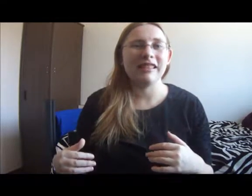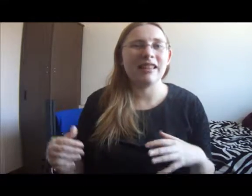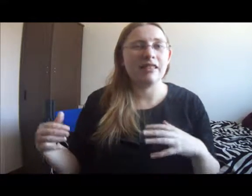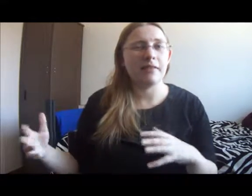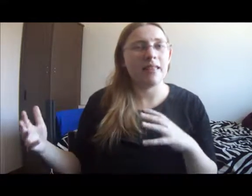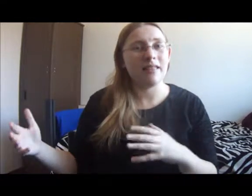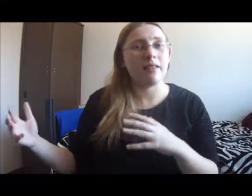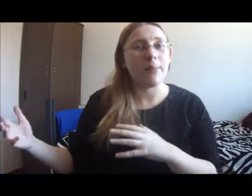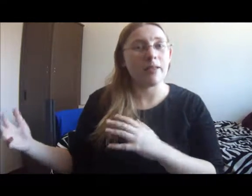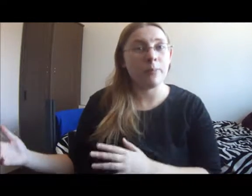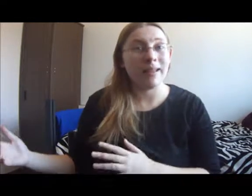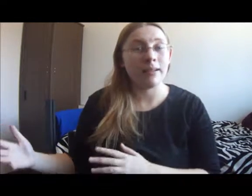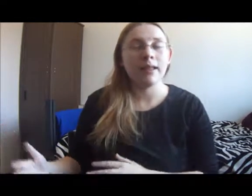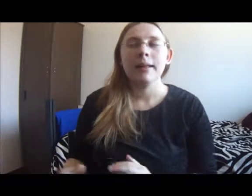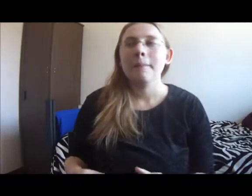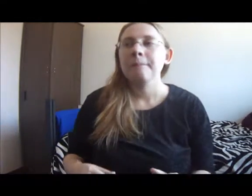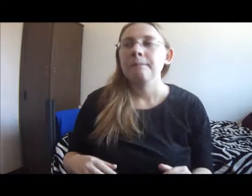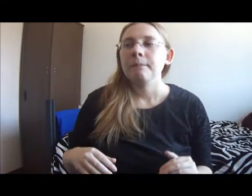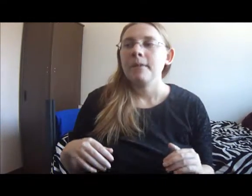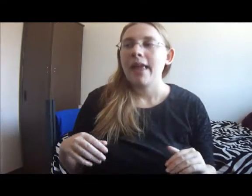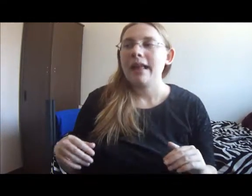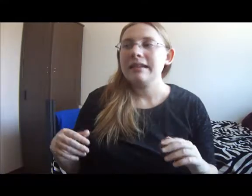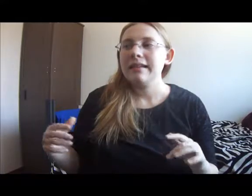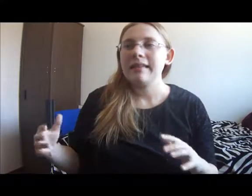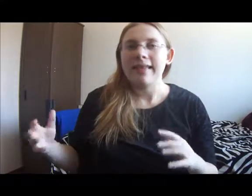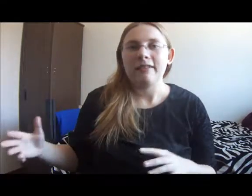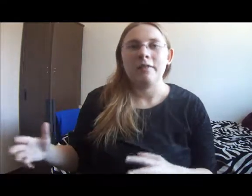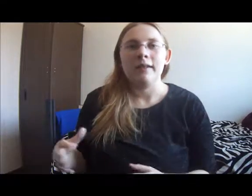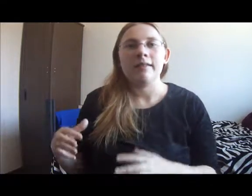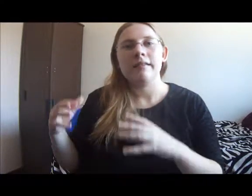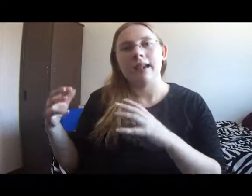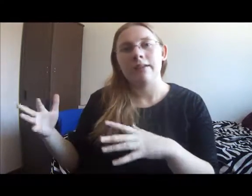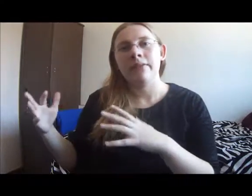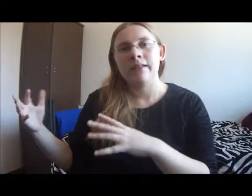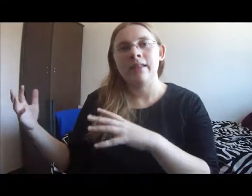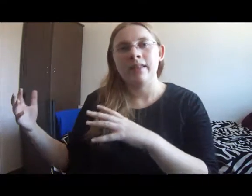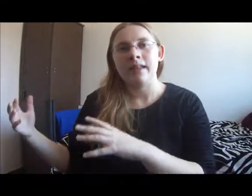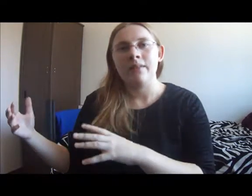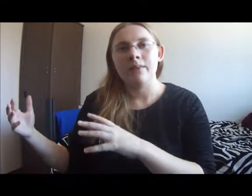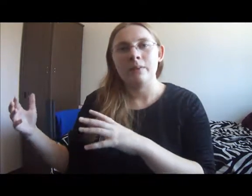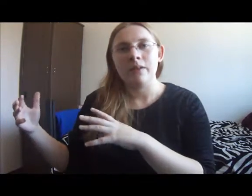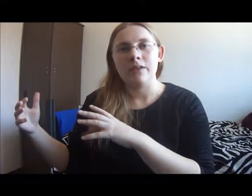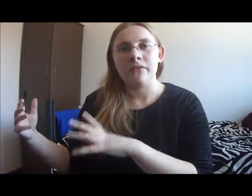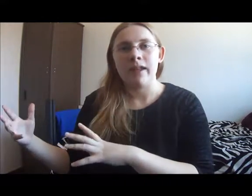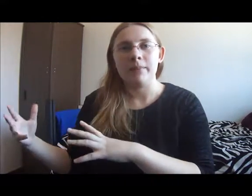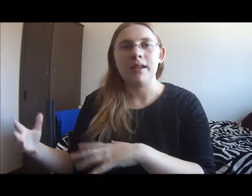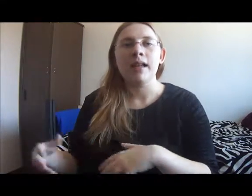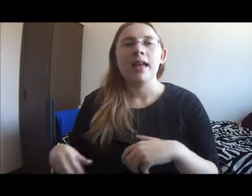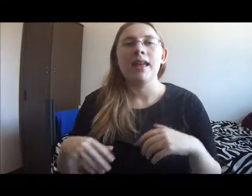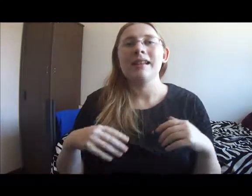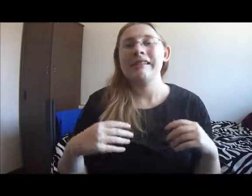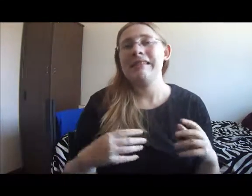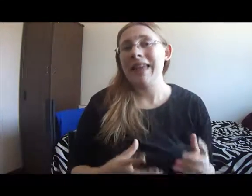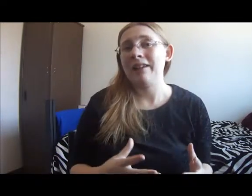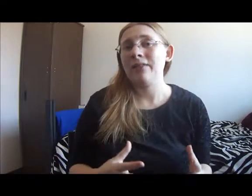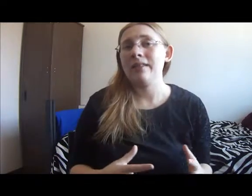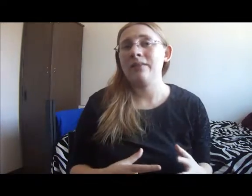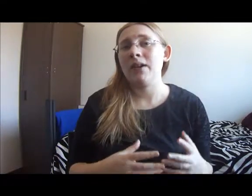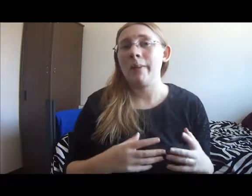that this is the best bet. And it is a sacrifice. He's sacrificing his life with his family. And he's sacrificing very